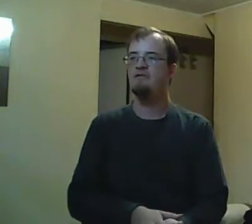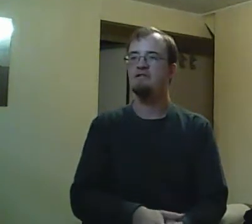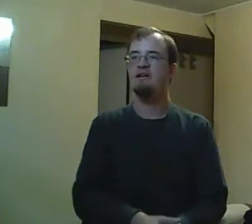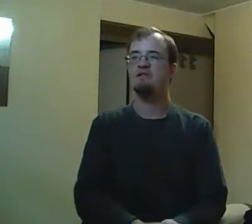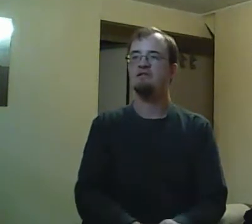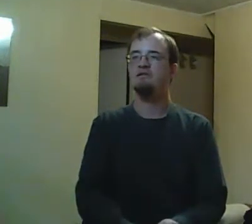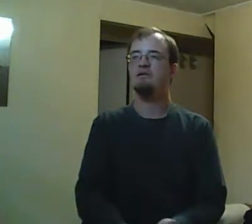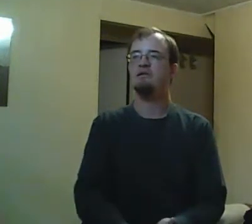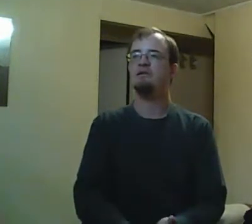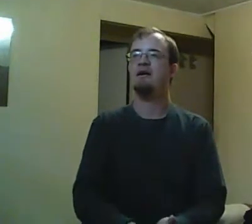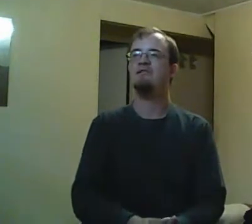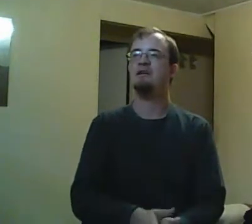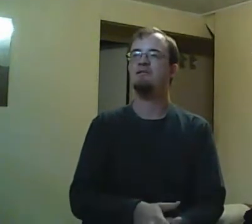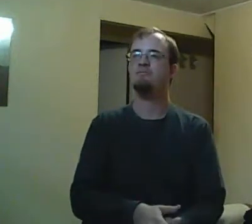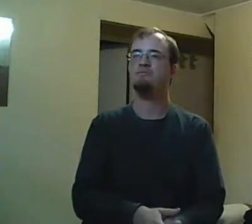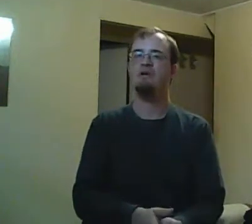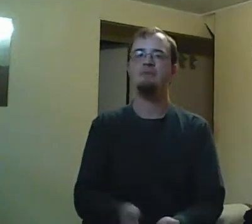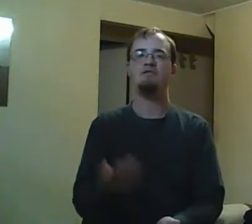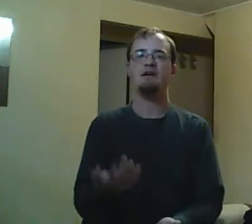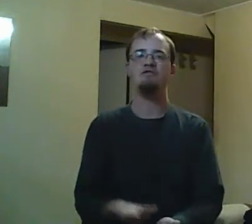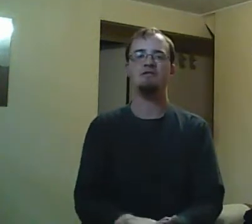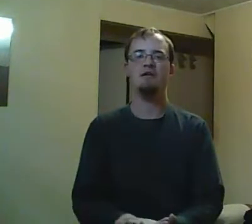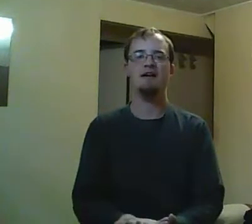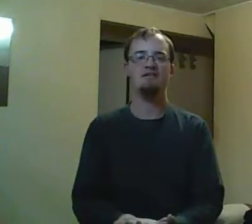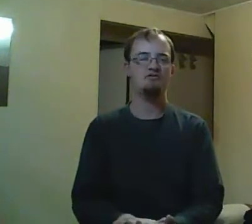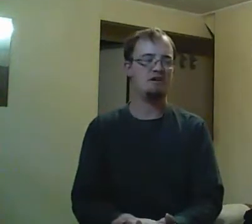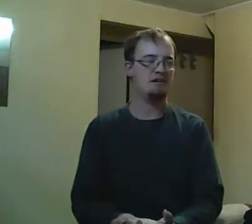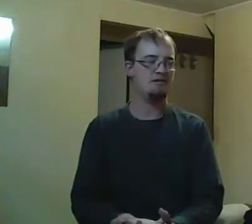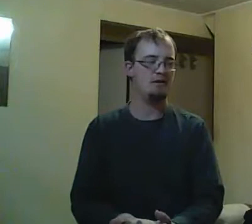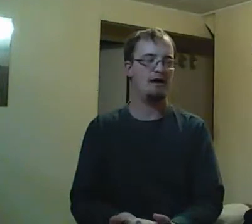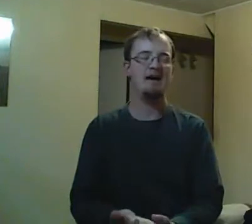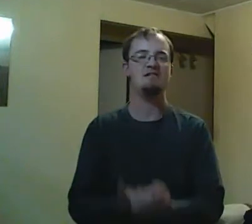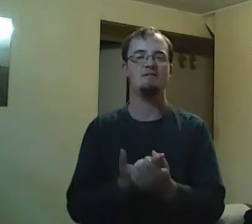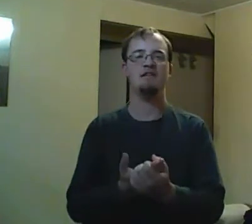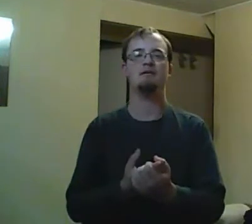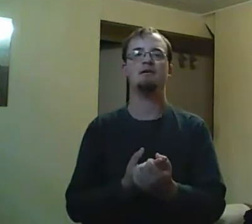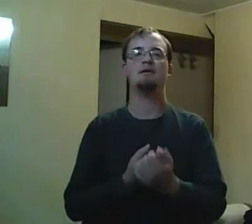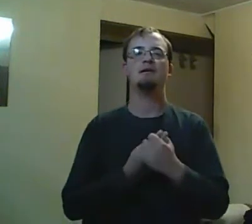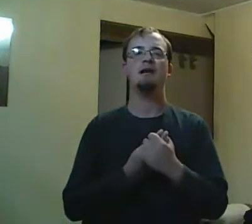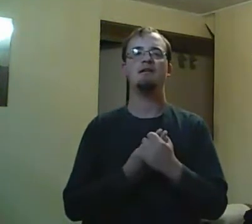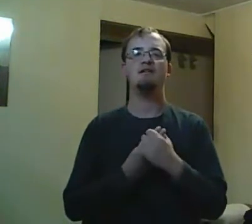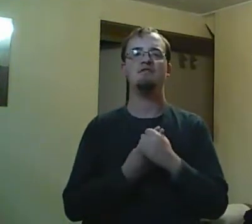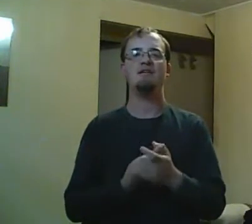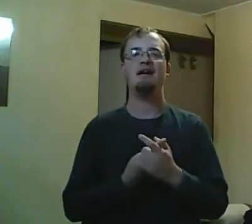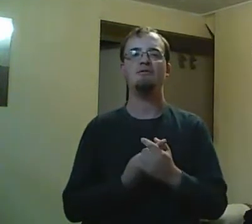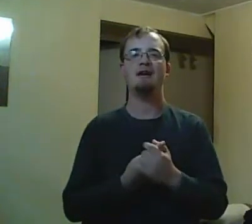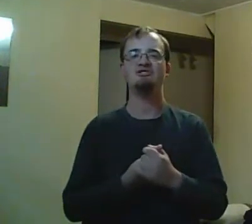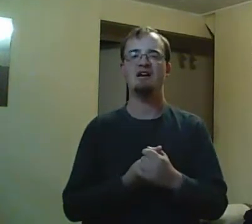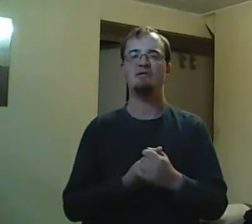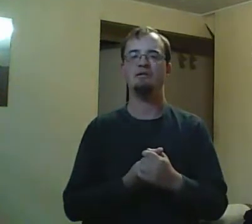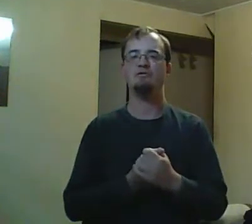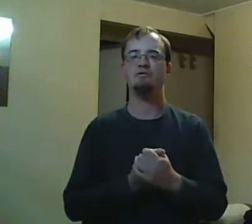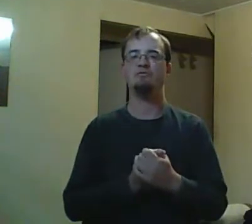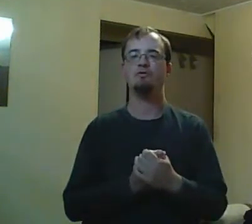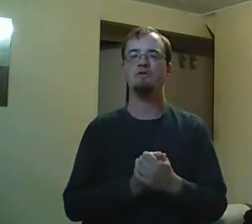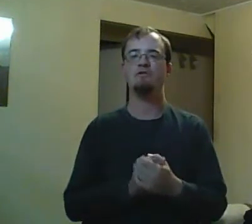killing a kid. Despite the fact that the police would definitely never have gone after him for the shooting because,